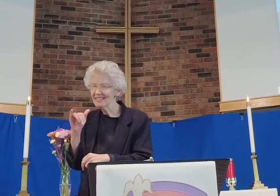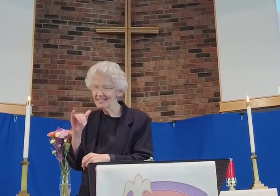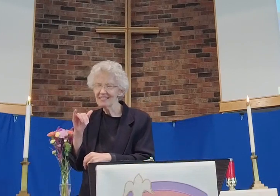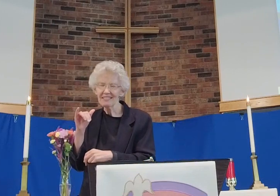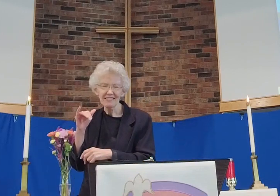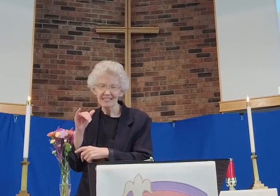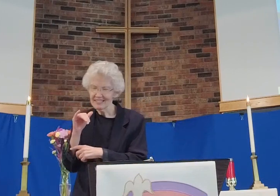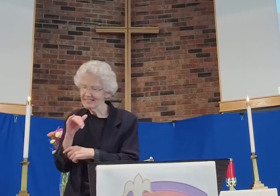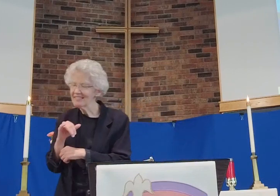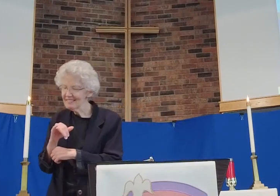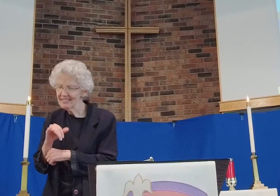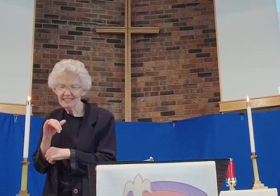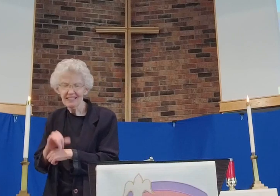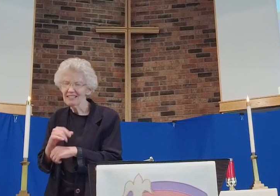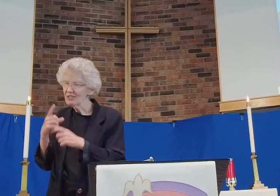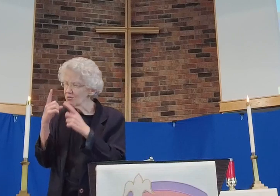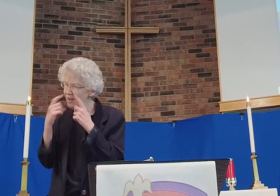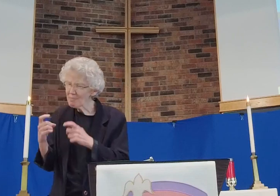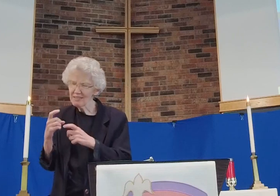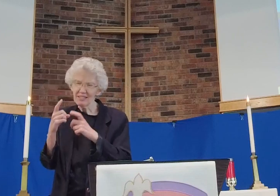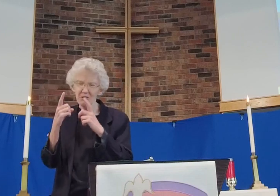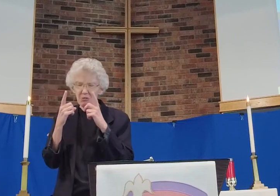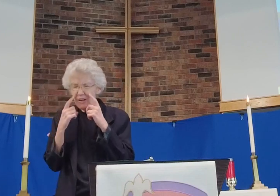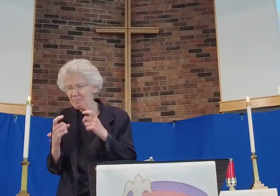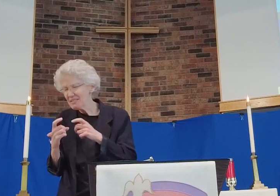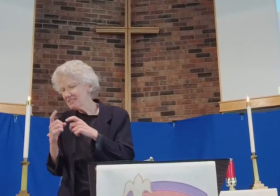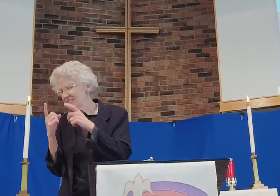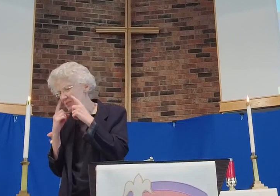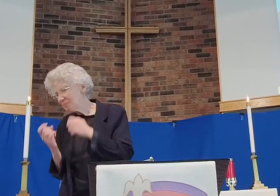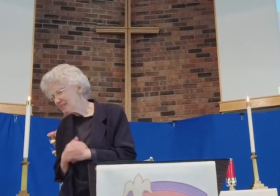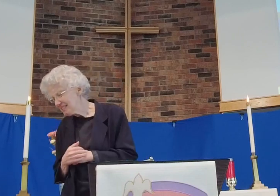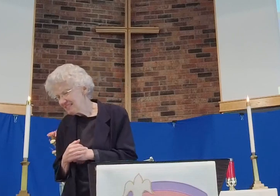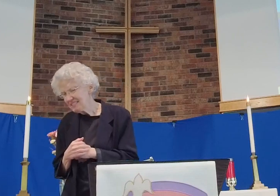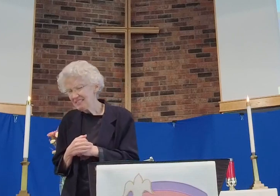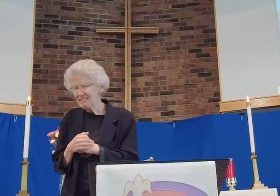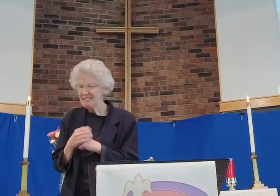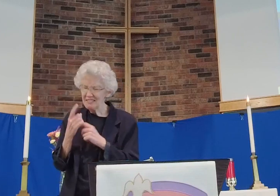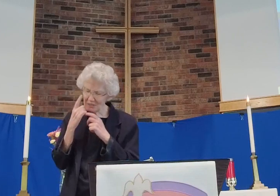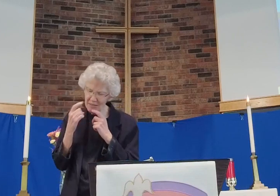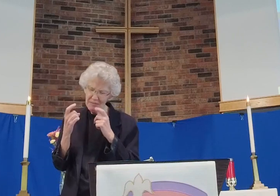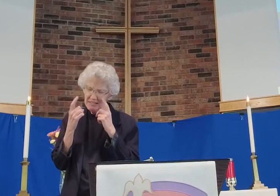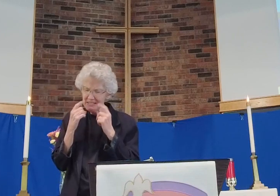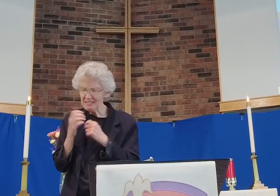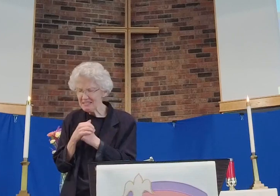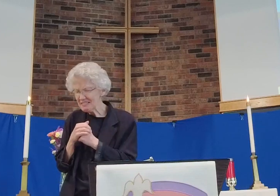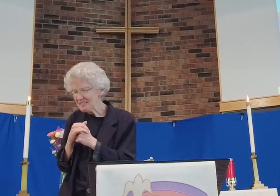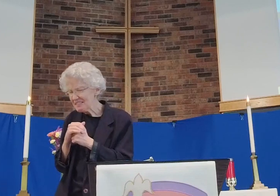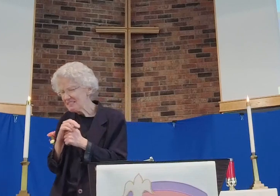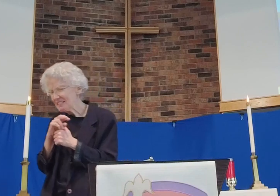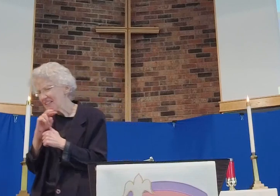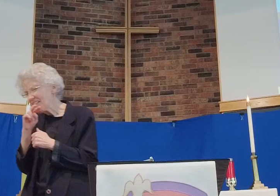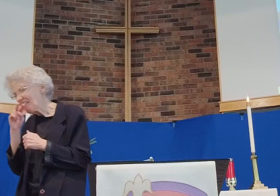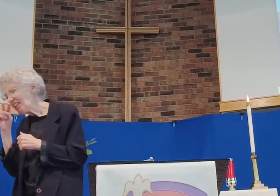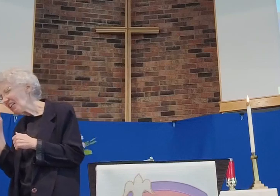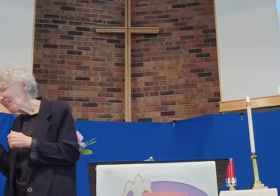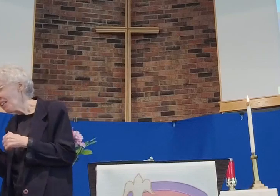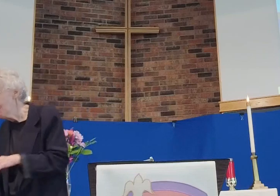At that time, Peter and the other disciple did not know the scripture said Jesus would rise. So the two of them went back to the other